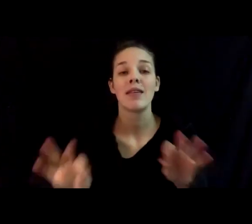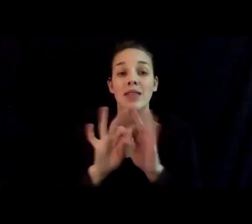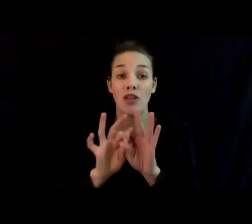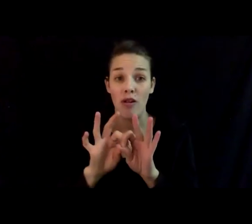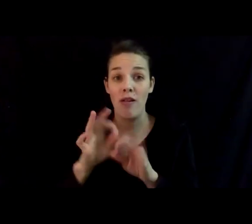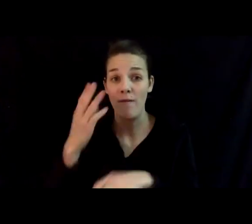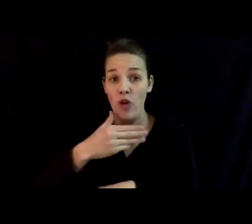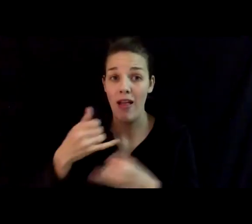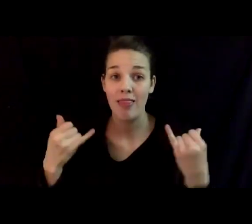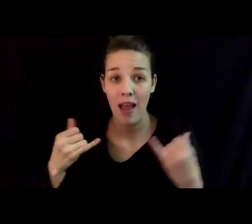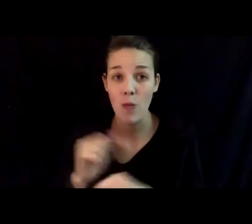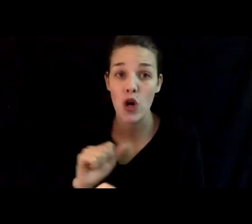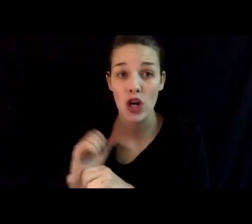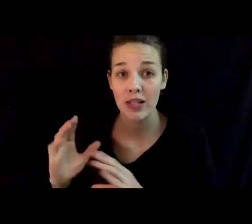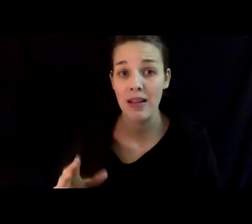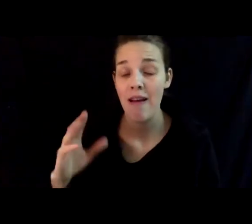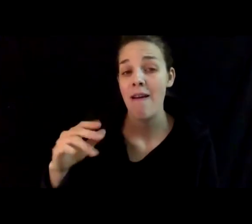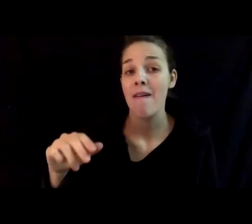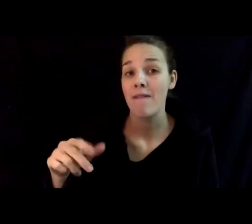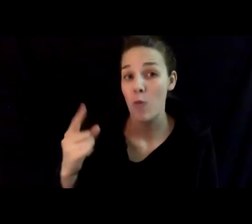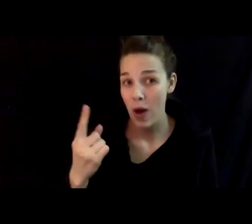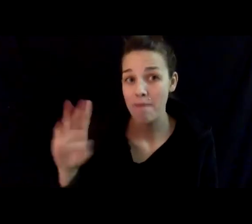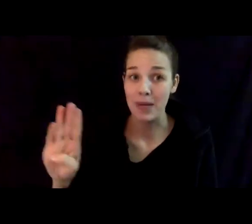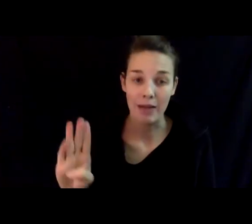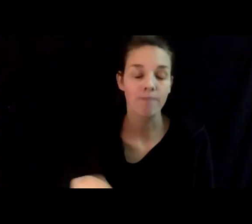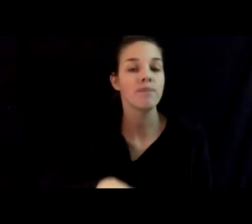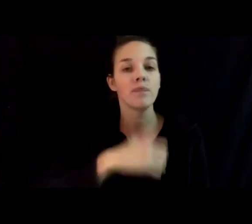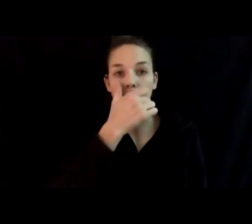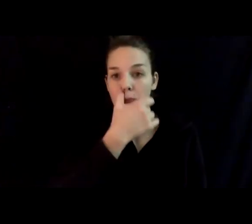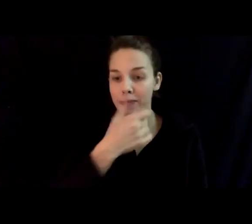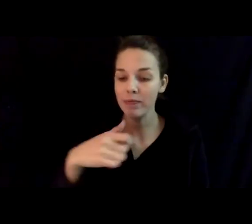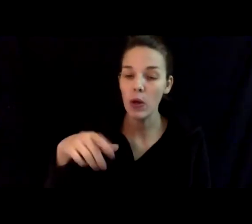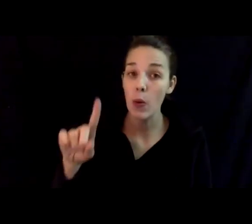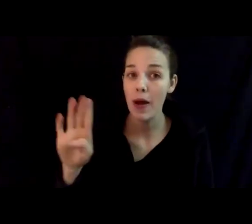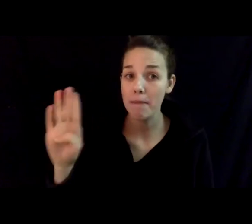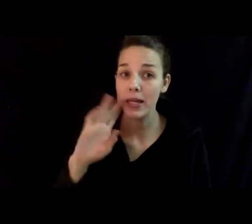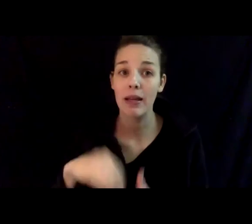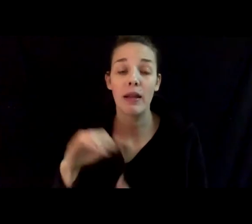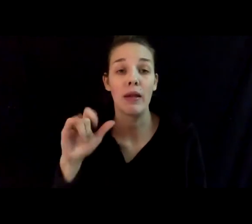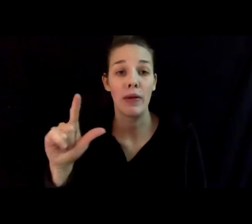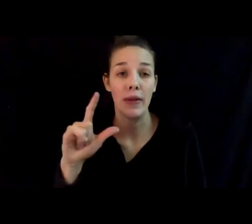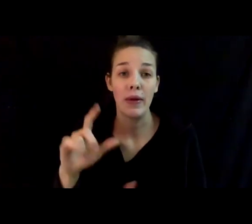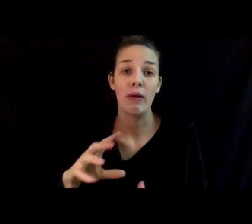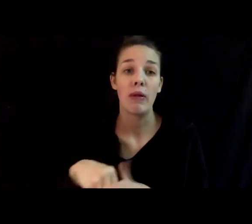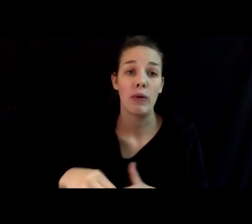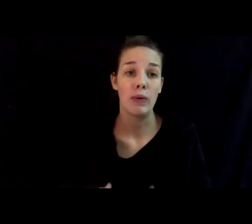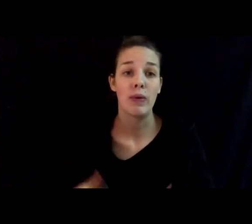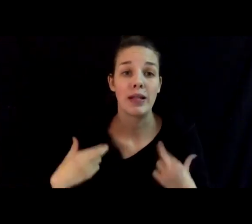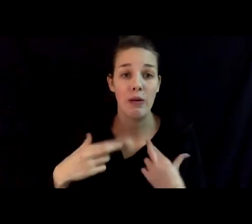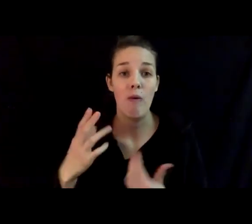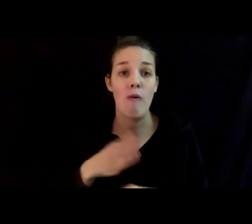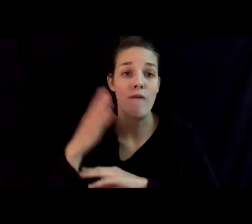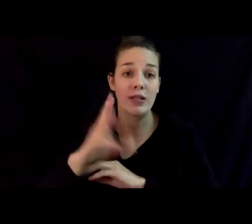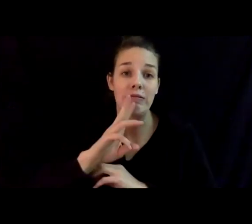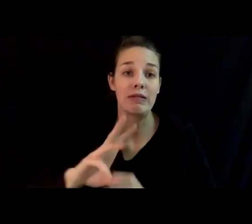in Phase 1B beginning next week. Phase 1B in Illinois includes residents over 65 and older